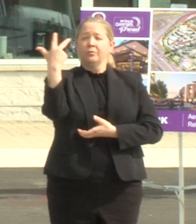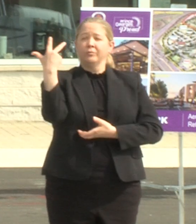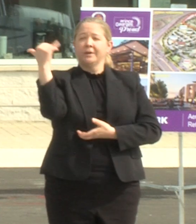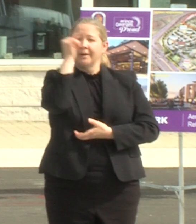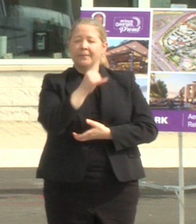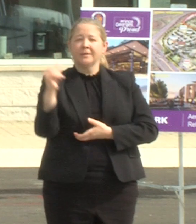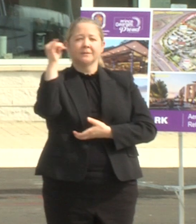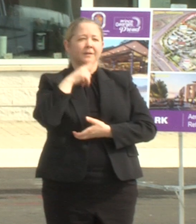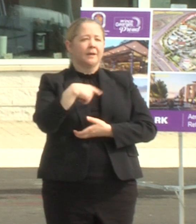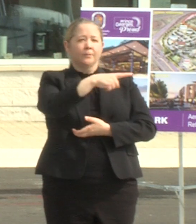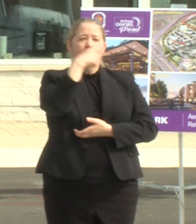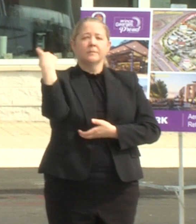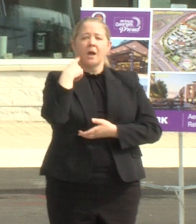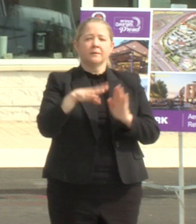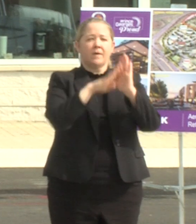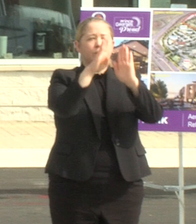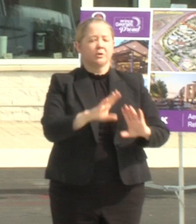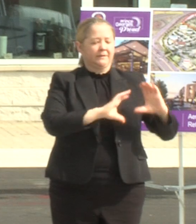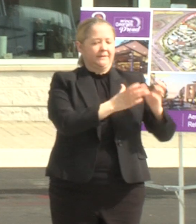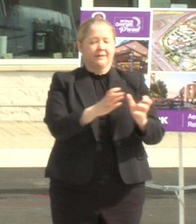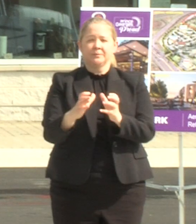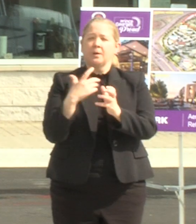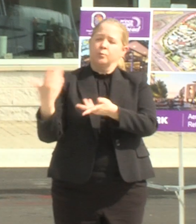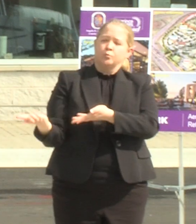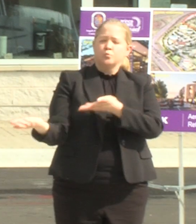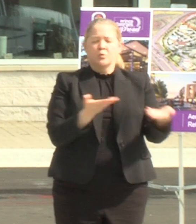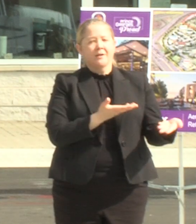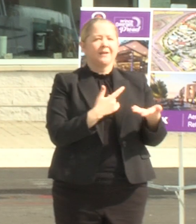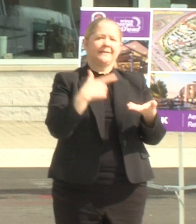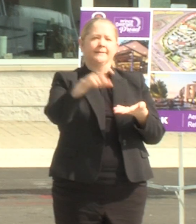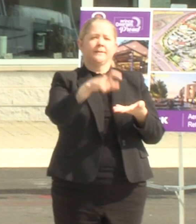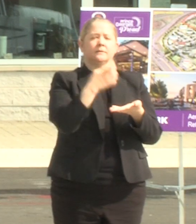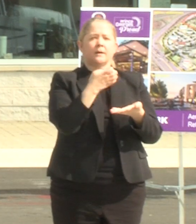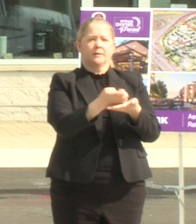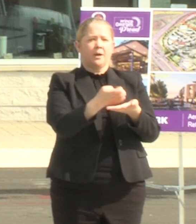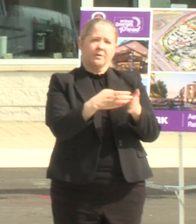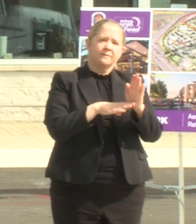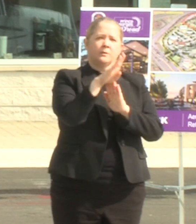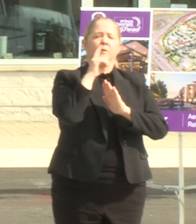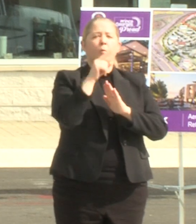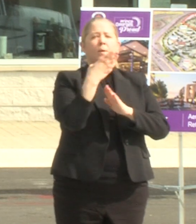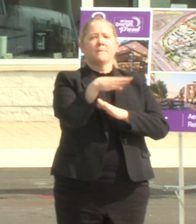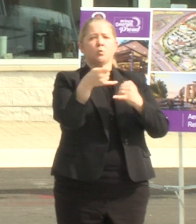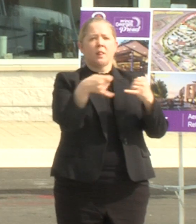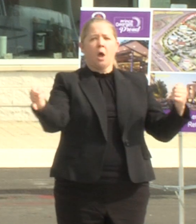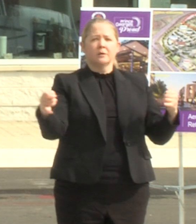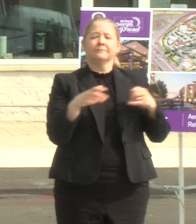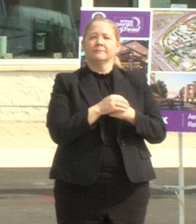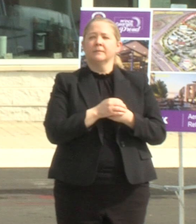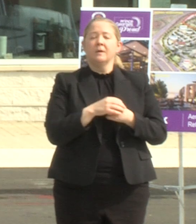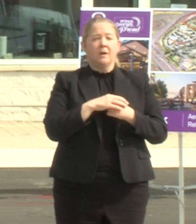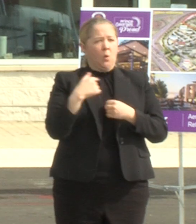black development teams who are bringing much needed economic development to the blue line corridor banneker is